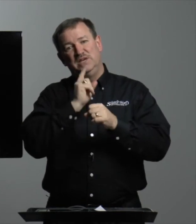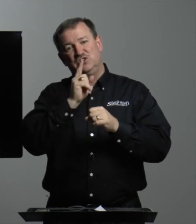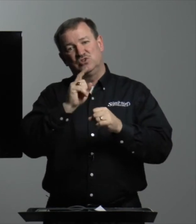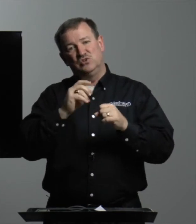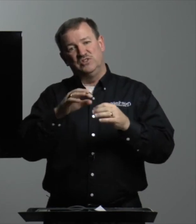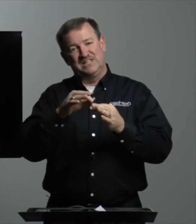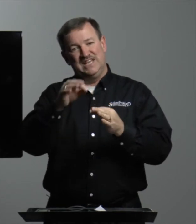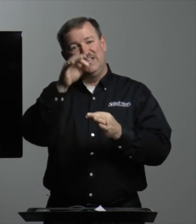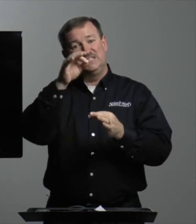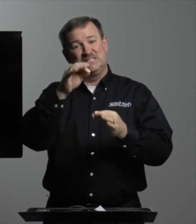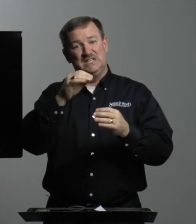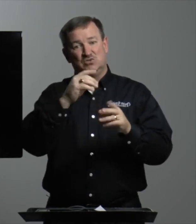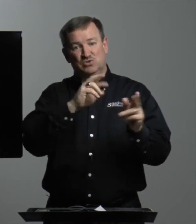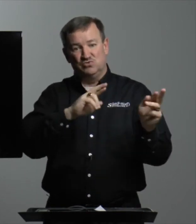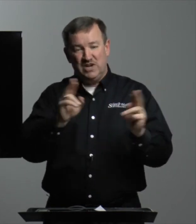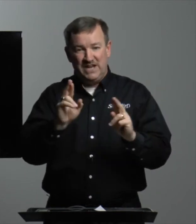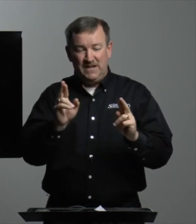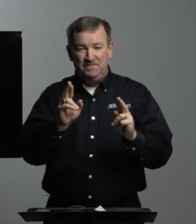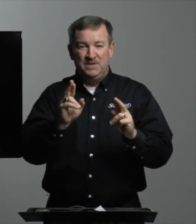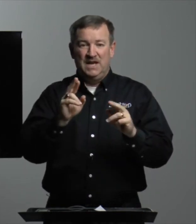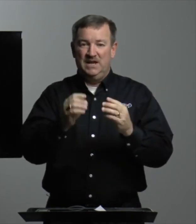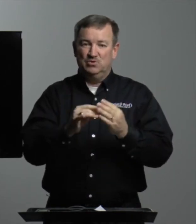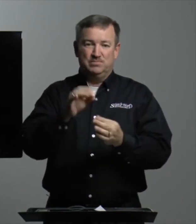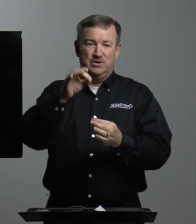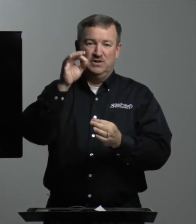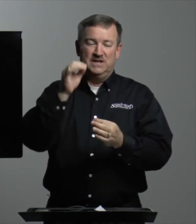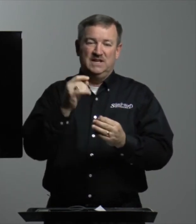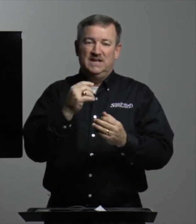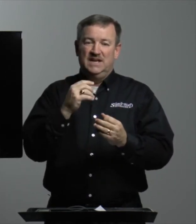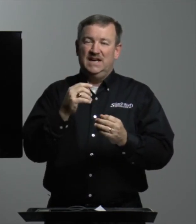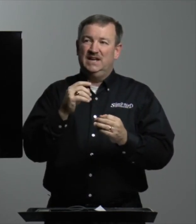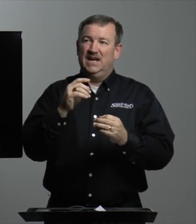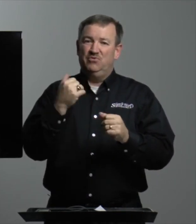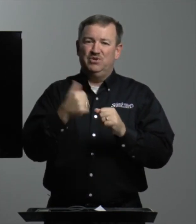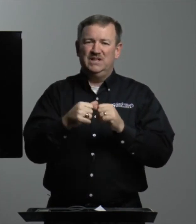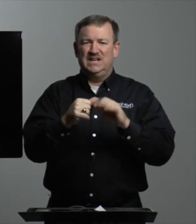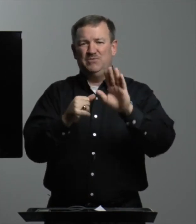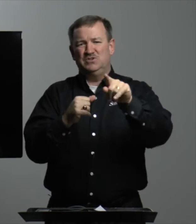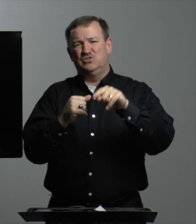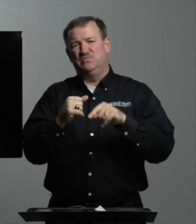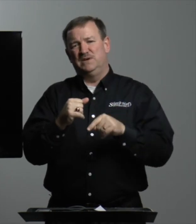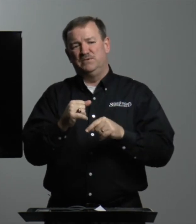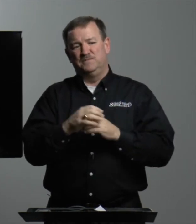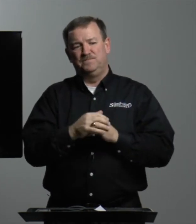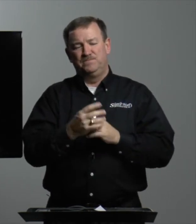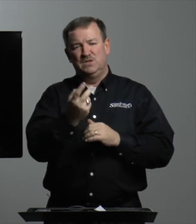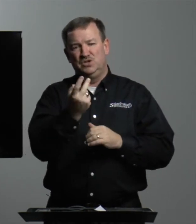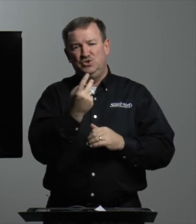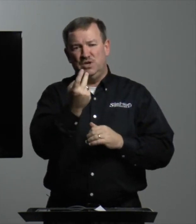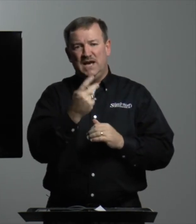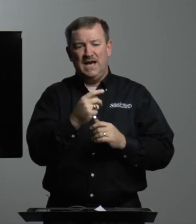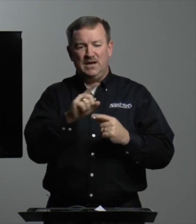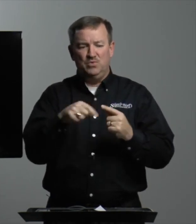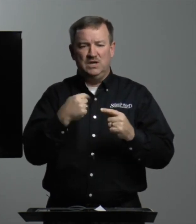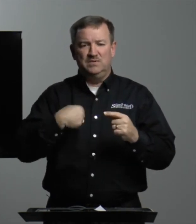and make sure that that incense was ready and it was burning. And really, I want you to remember, you and I, when